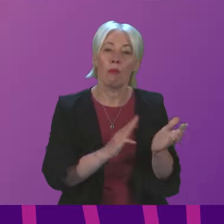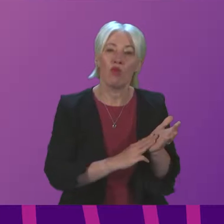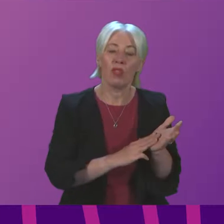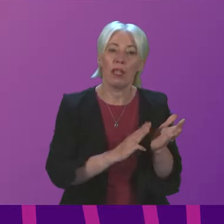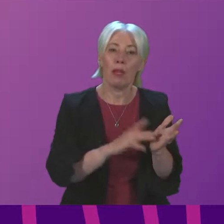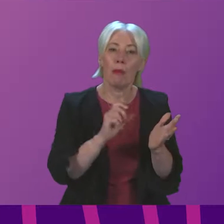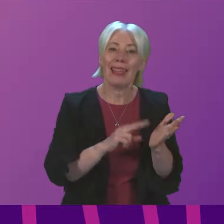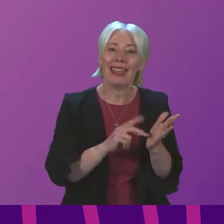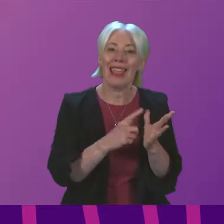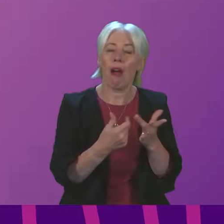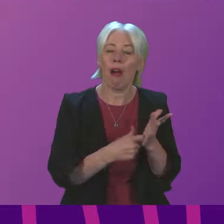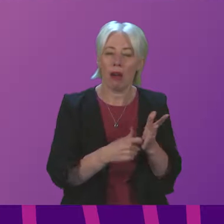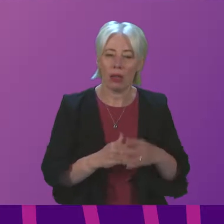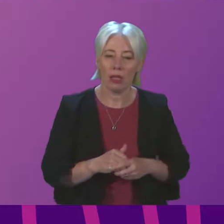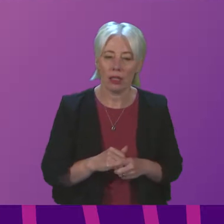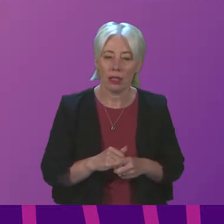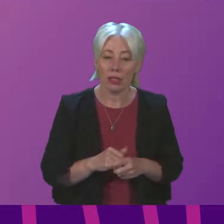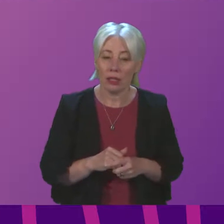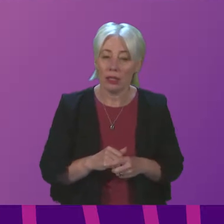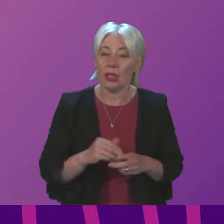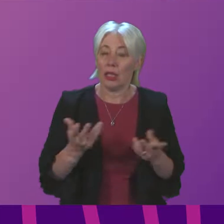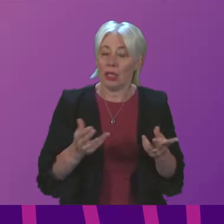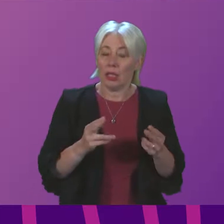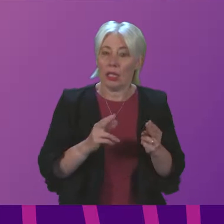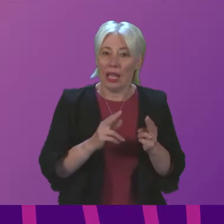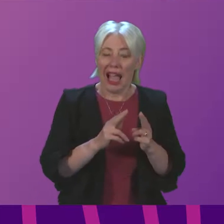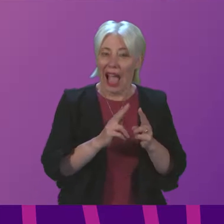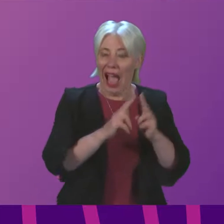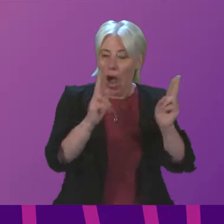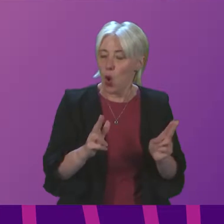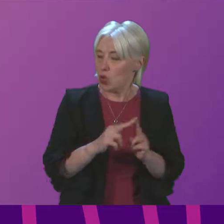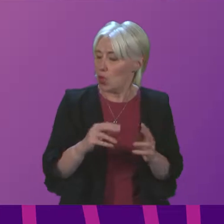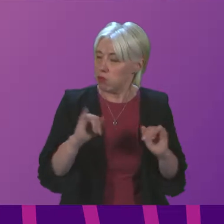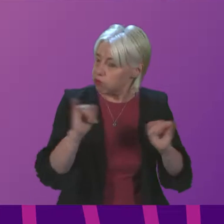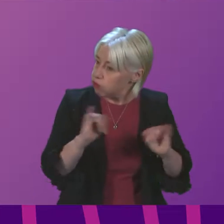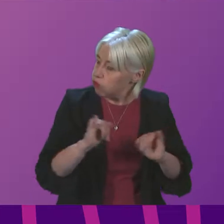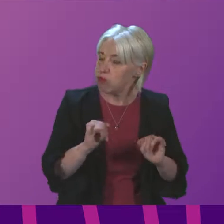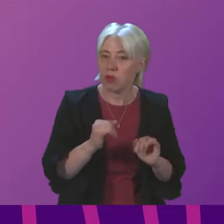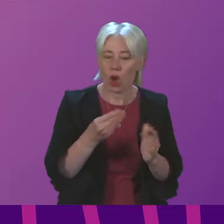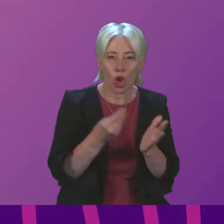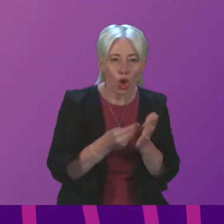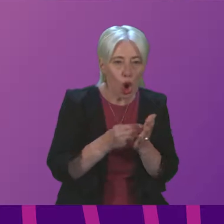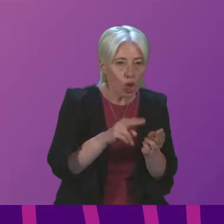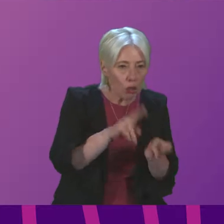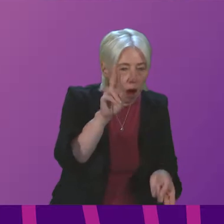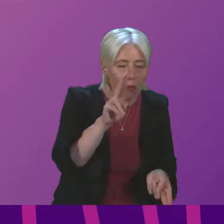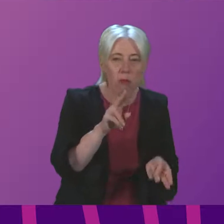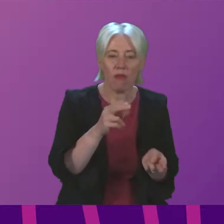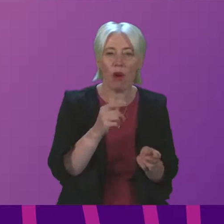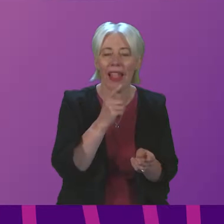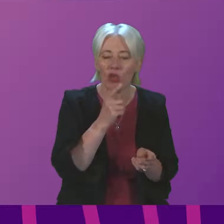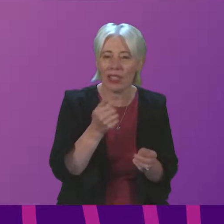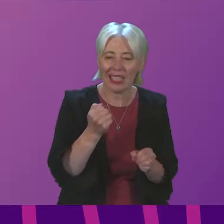Thank you, President Officer. Households are facing a perfect storm this winter with rising energy bills and the £20 cut to universal credit.